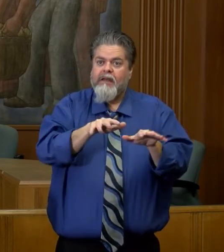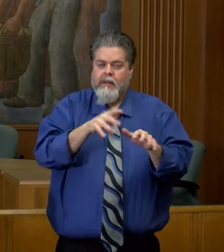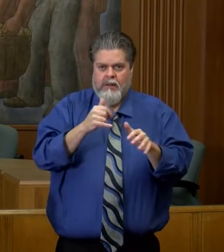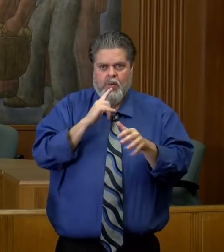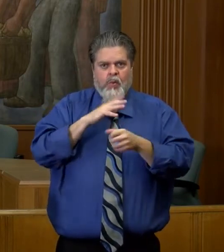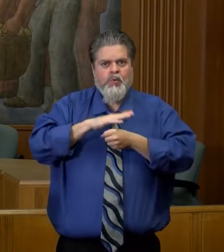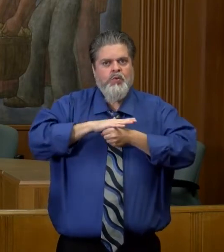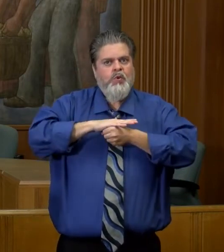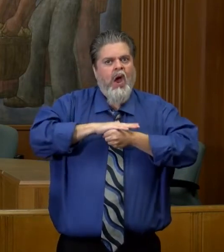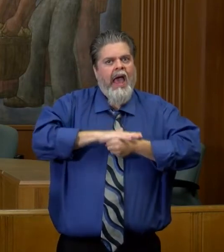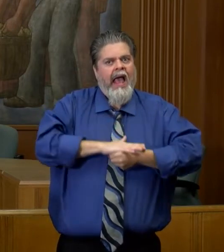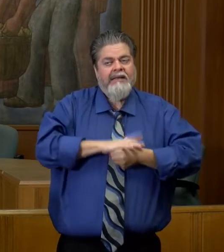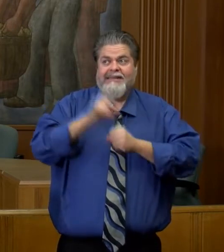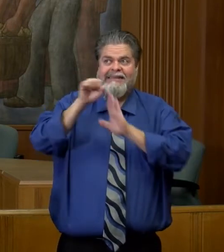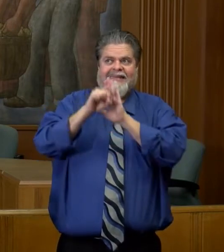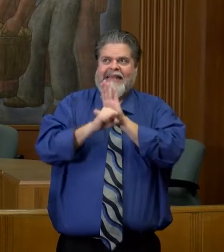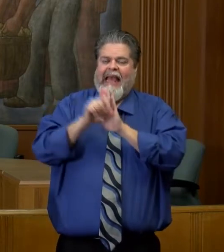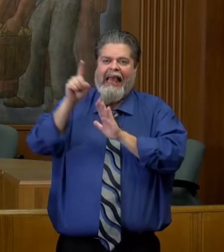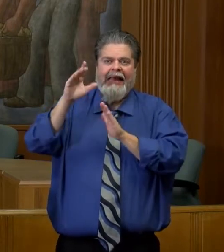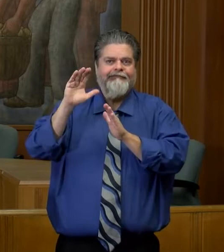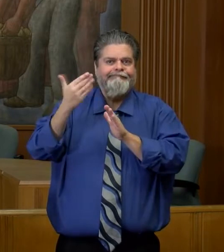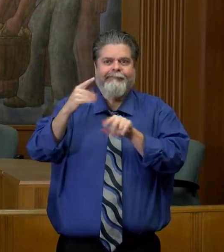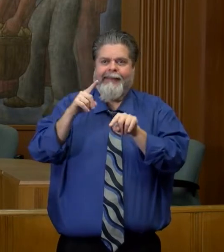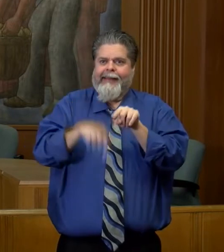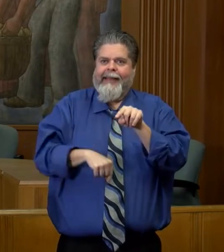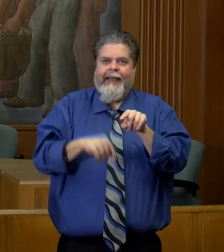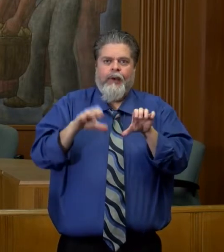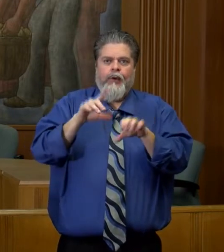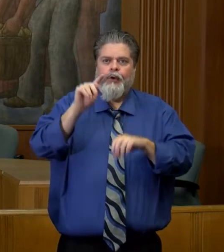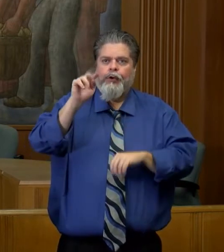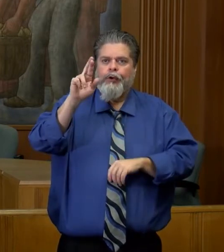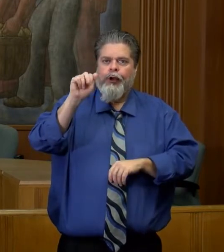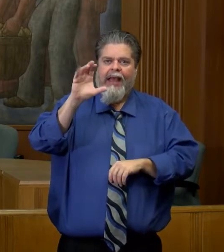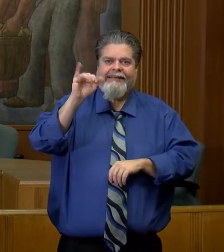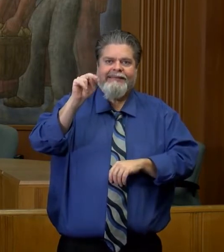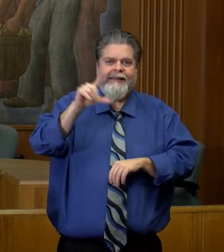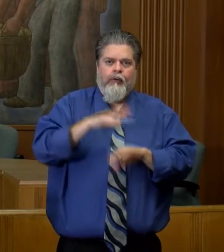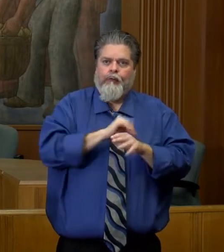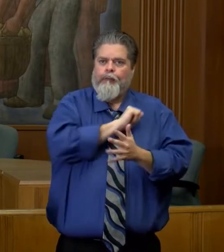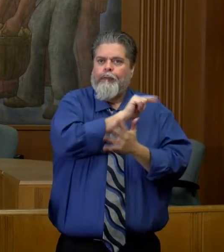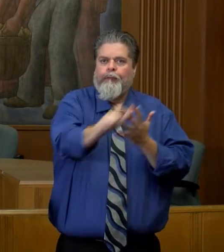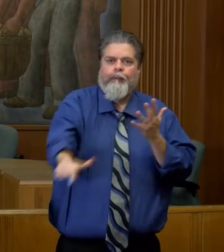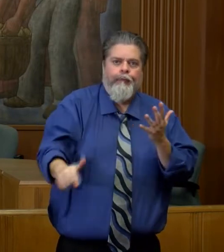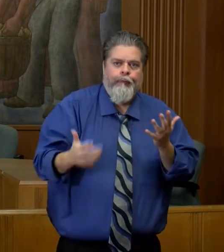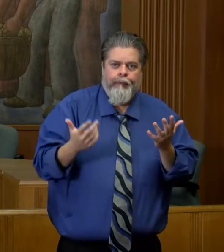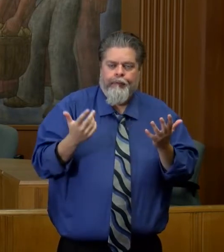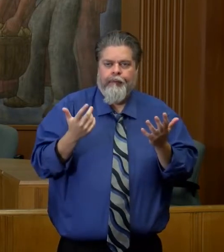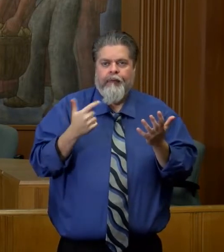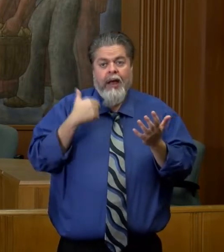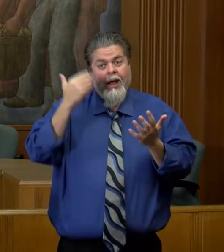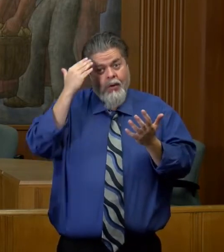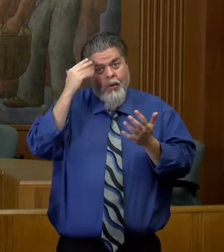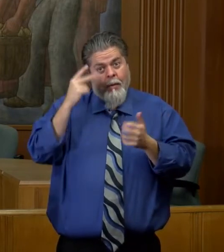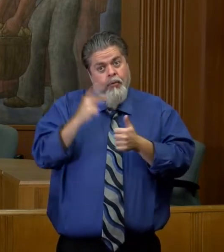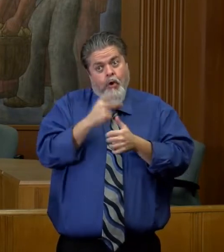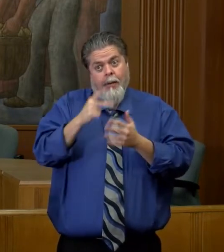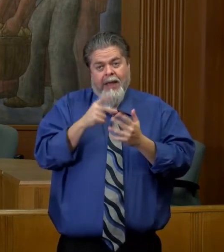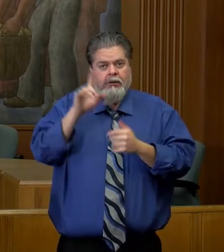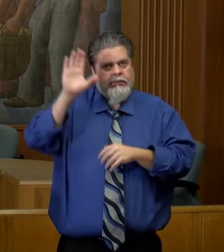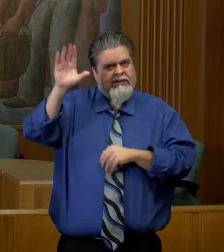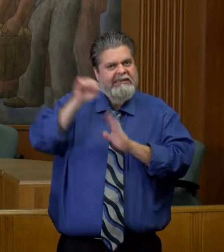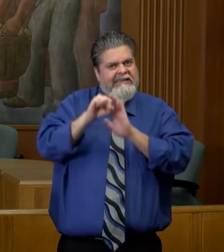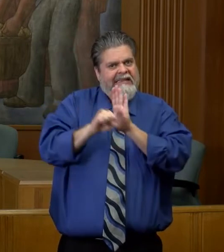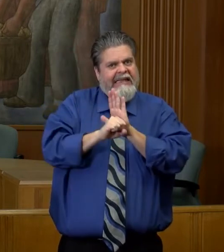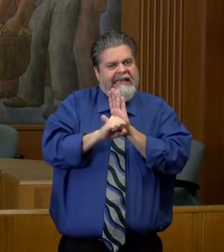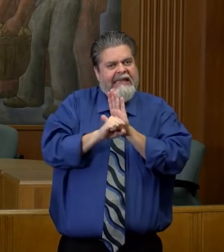stressful for the state to be able to contact trace. And one way that we are trying to help, because I agree it is primarily a state responsibility